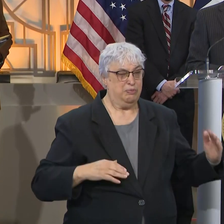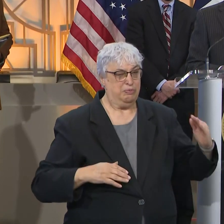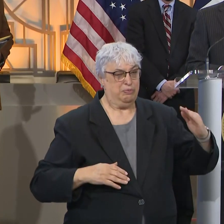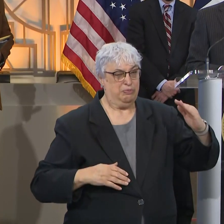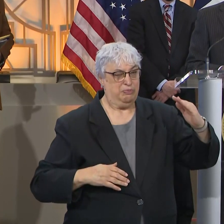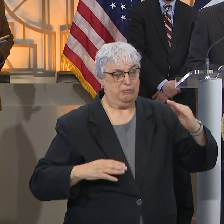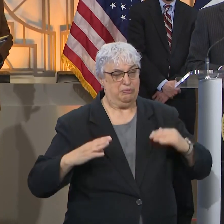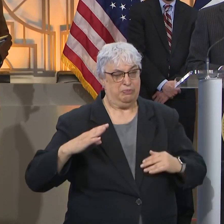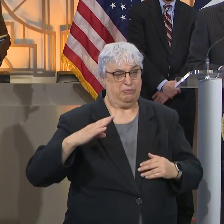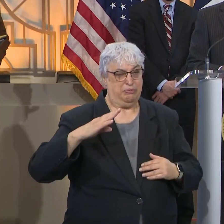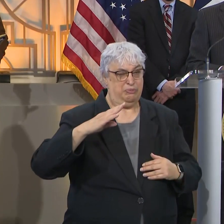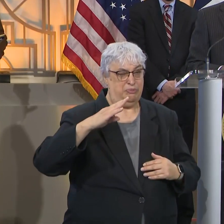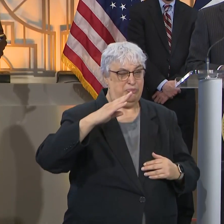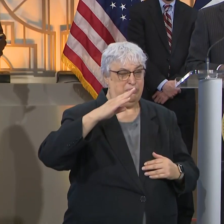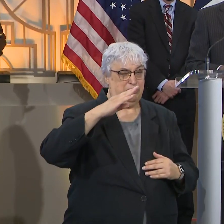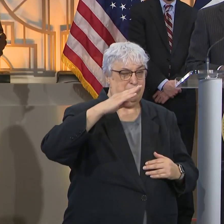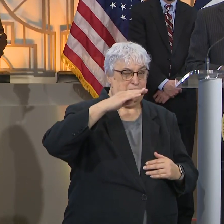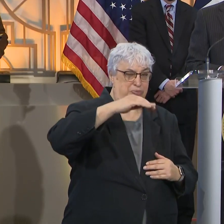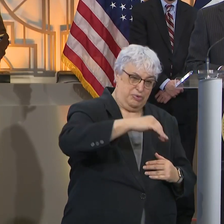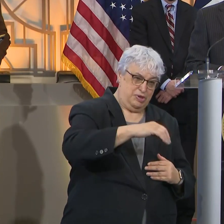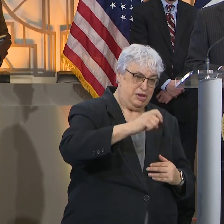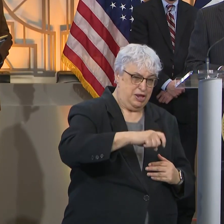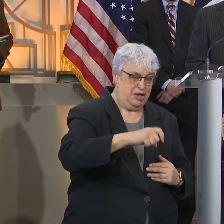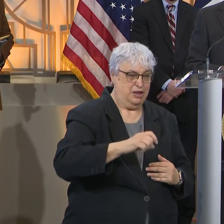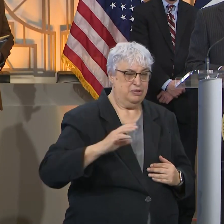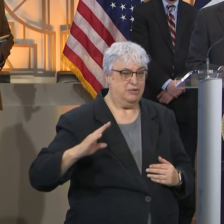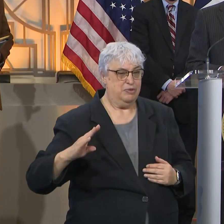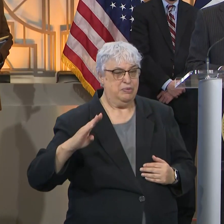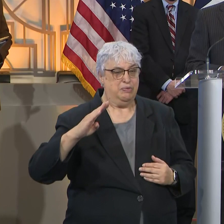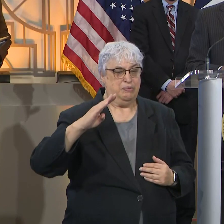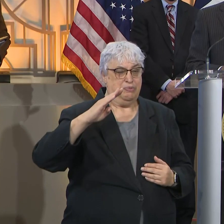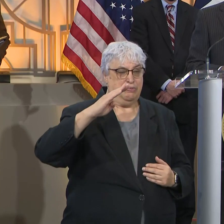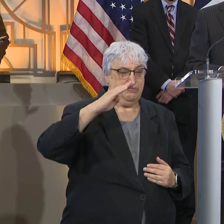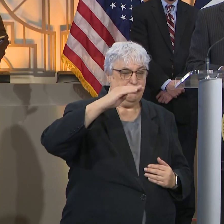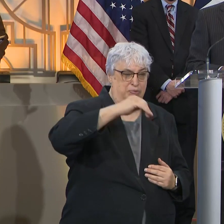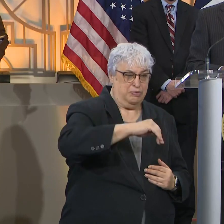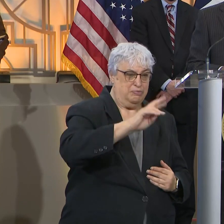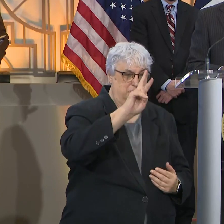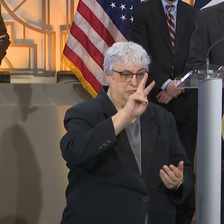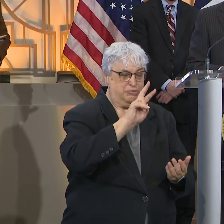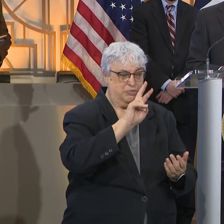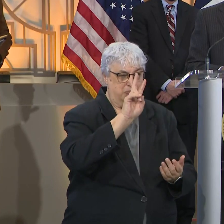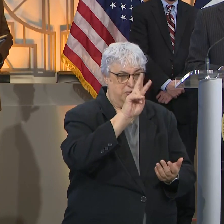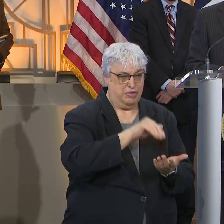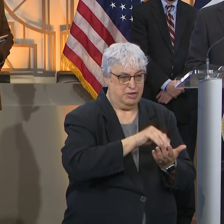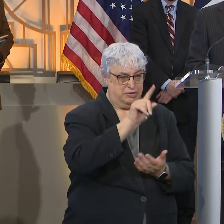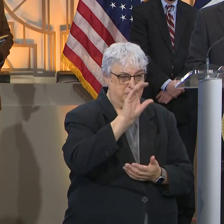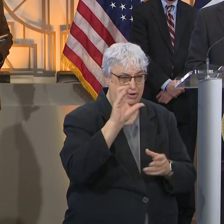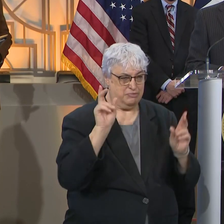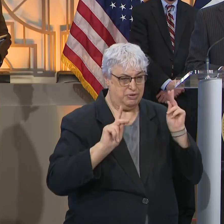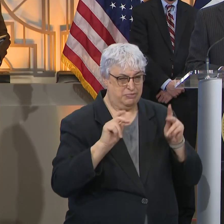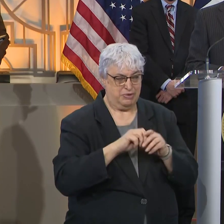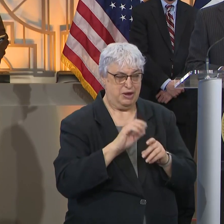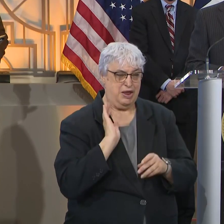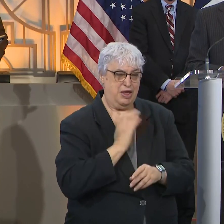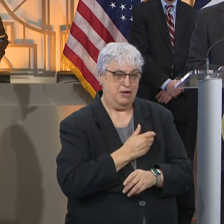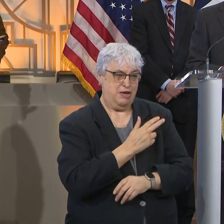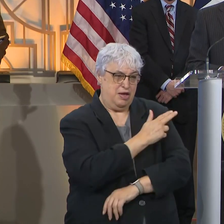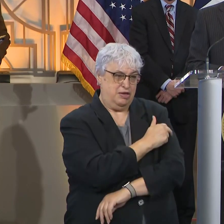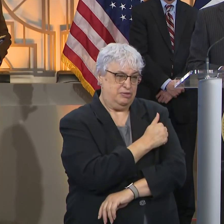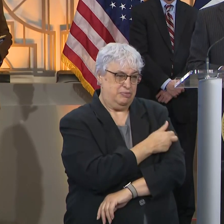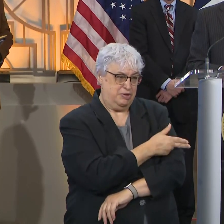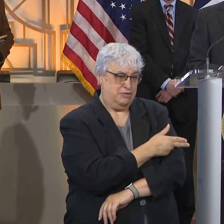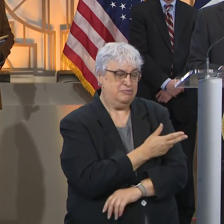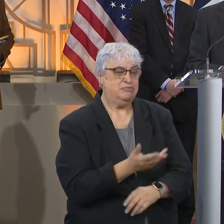numbers down. In terms of the hospitalization, there are more than 2,100 people in our hospitals. And as you know, at the